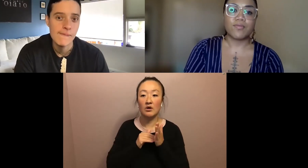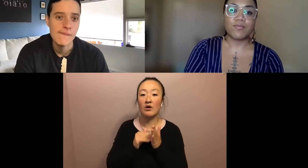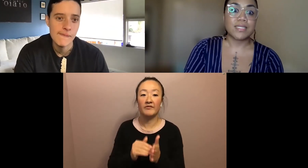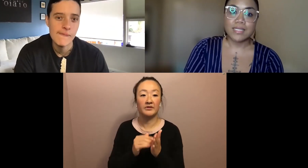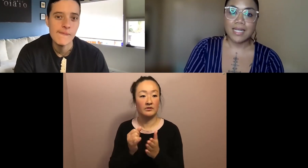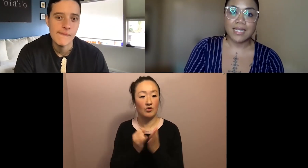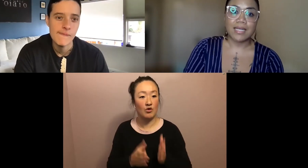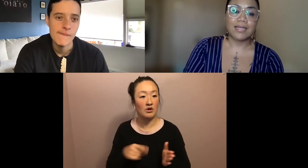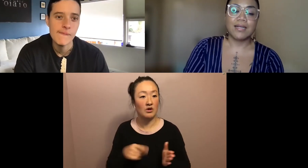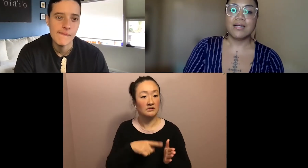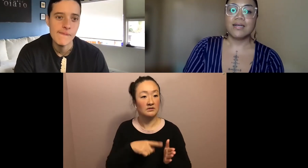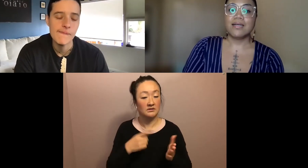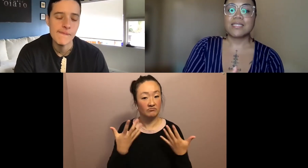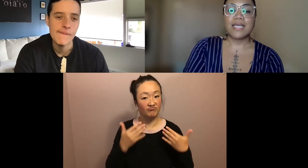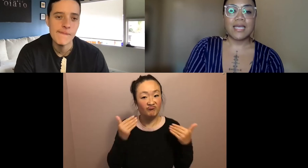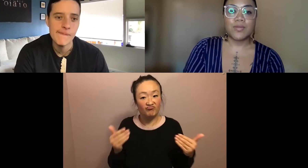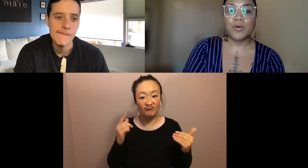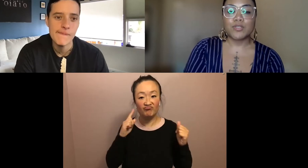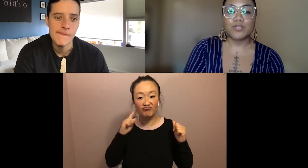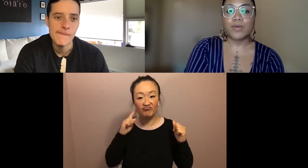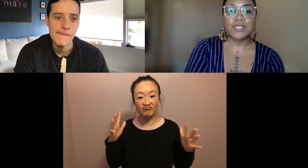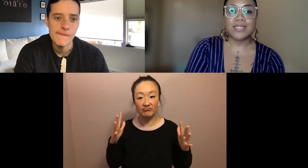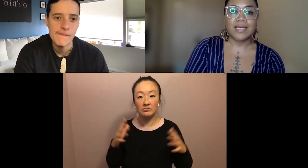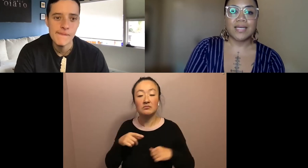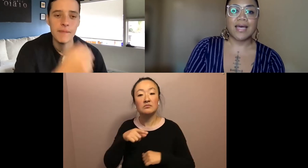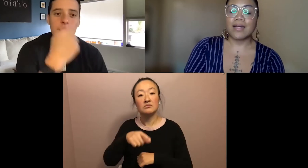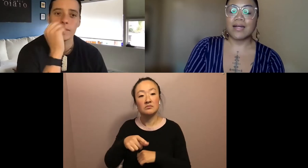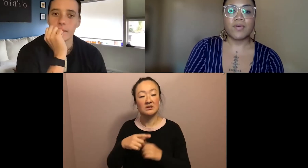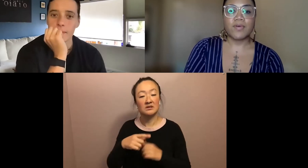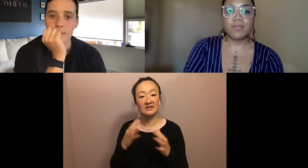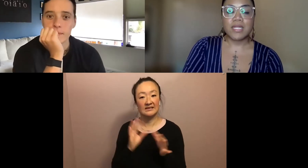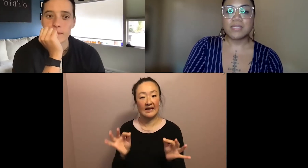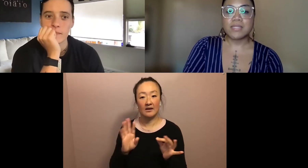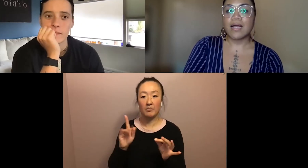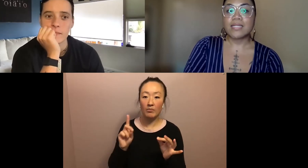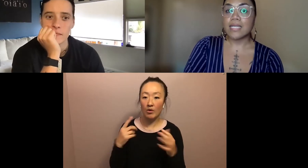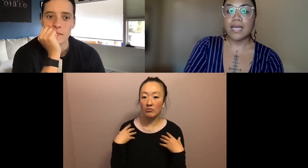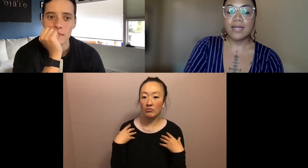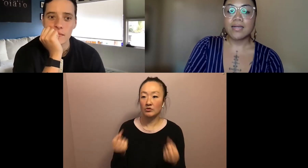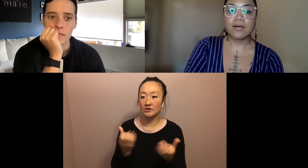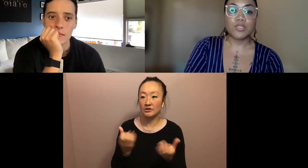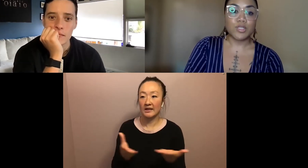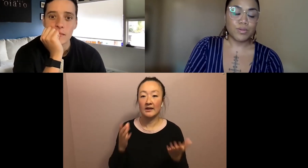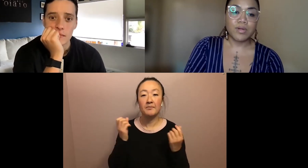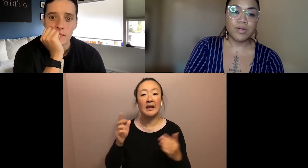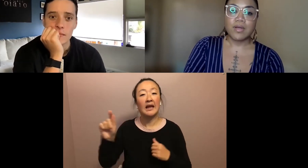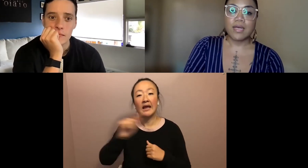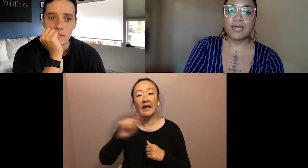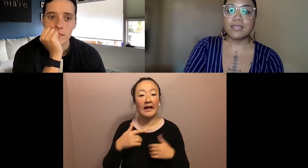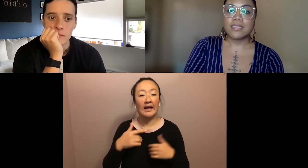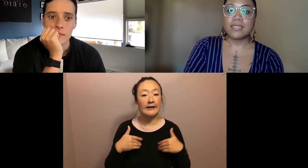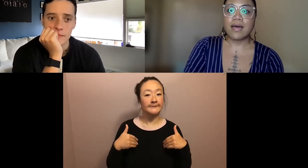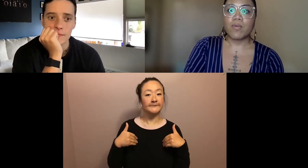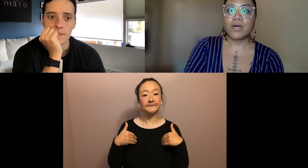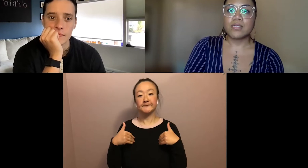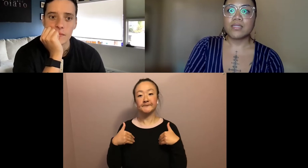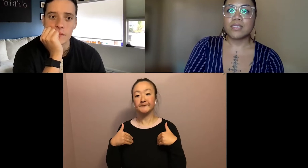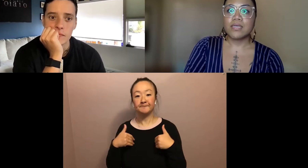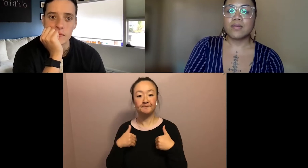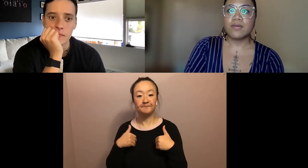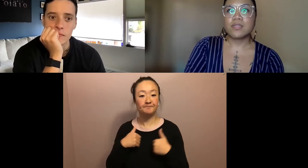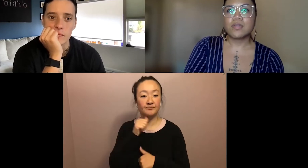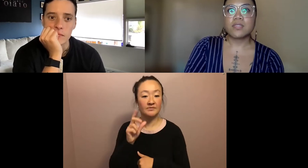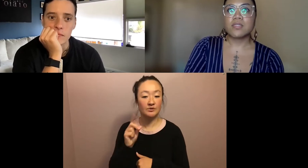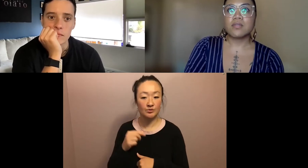business of risk taking and saying the bold, courageous thing that a lot of other mediums cannot say or do. Um, I want